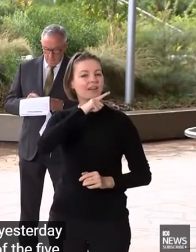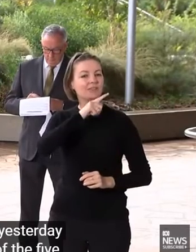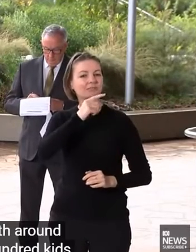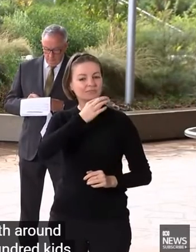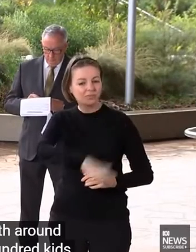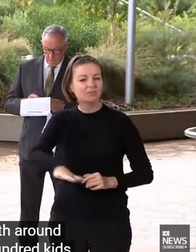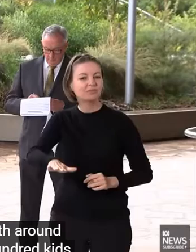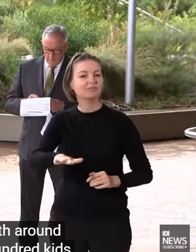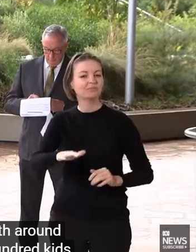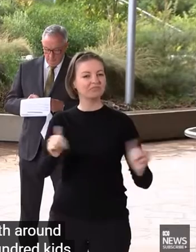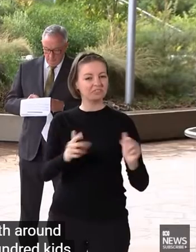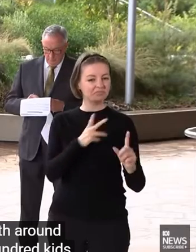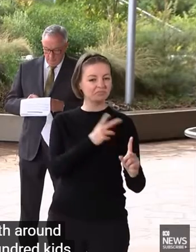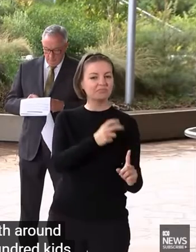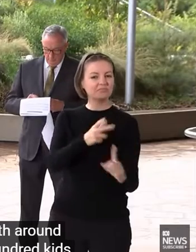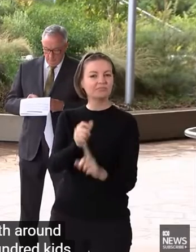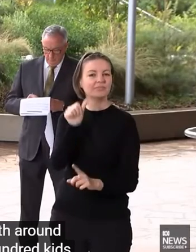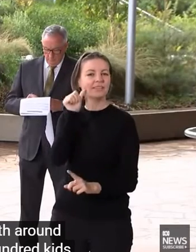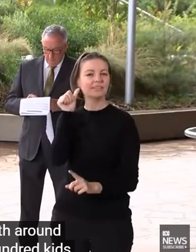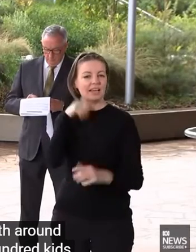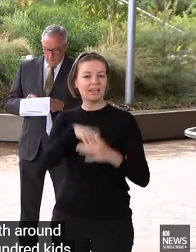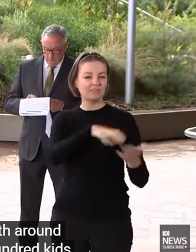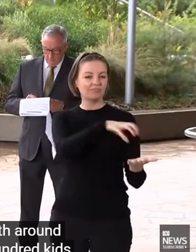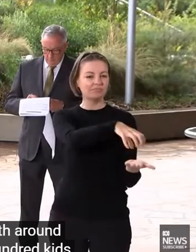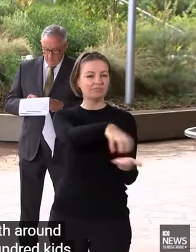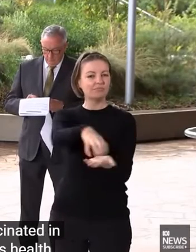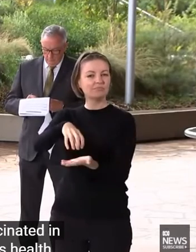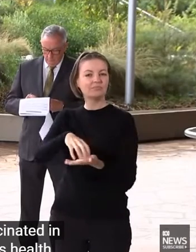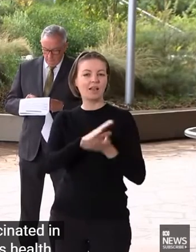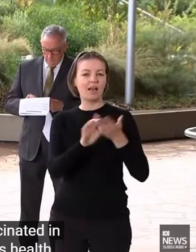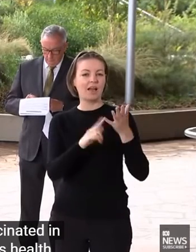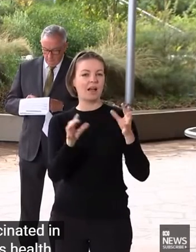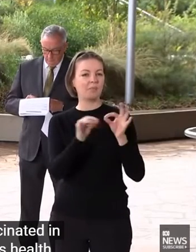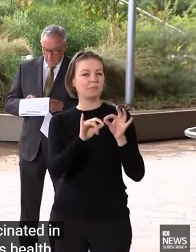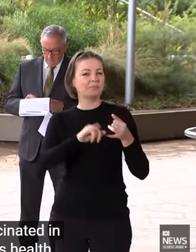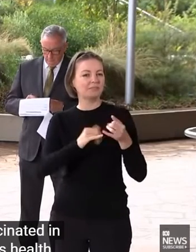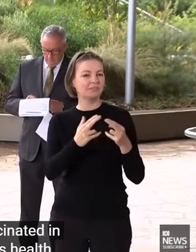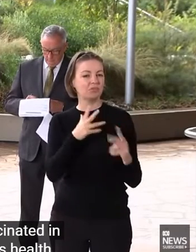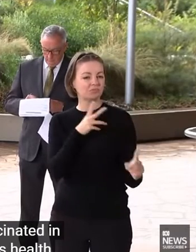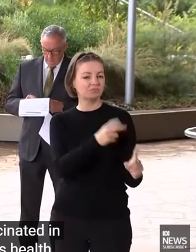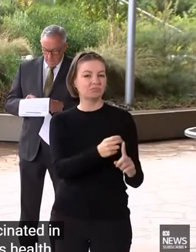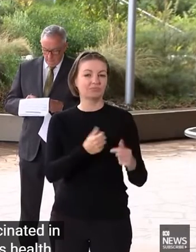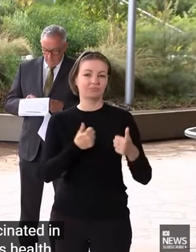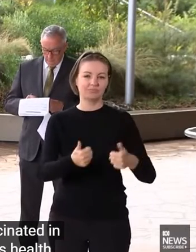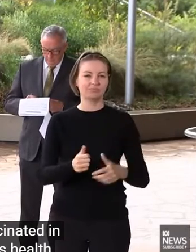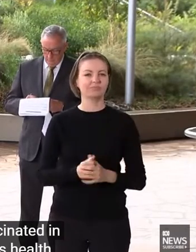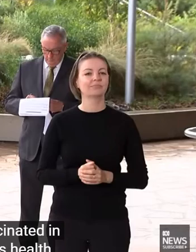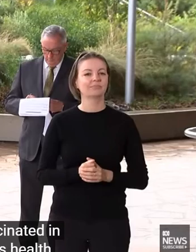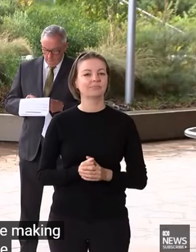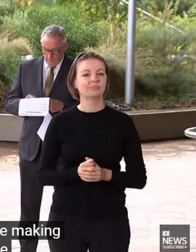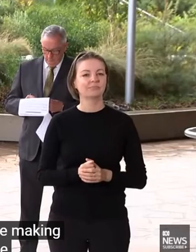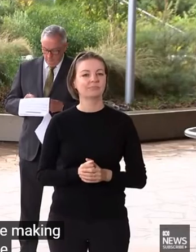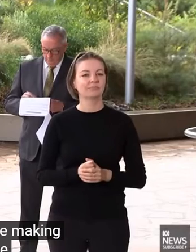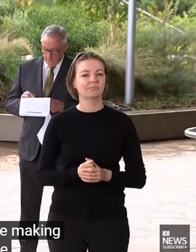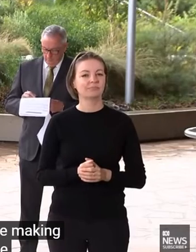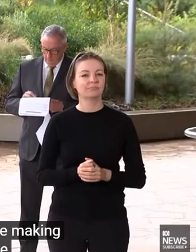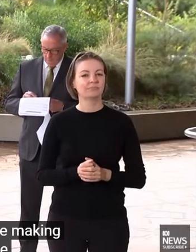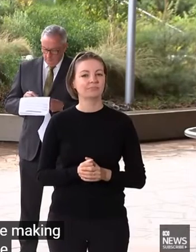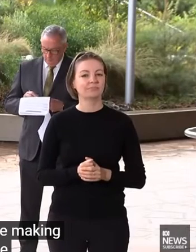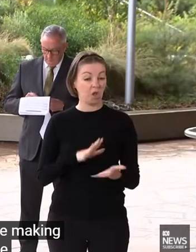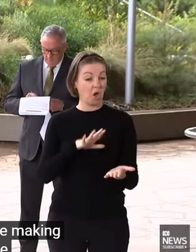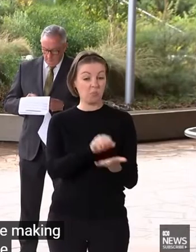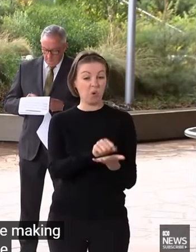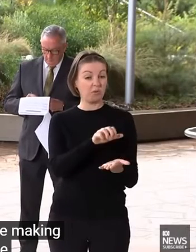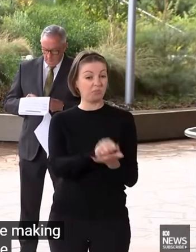age group vaccinated in the New South Wales health clinics. We, again, will be making sure that those vaccine appointments are